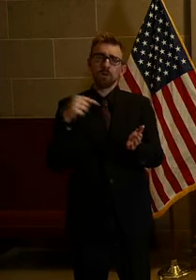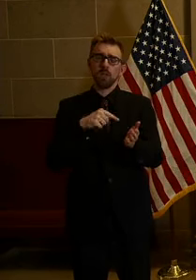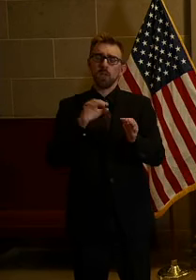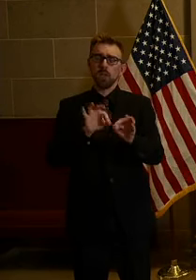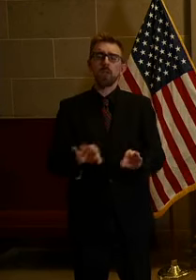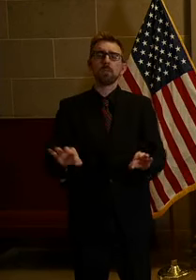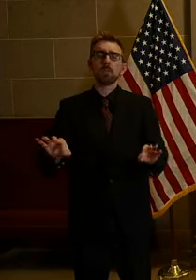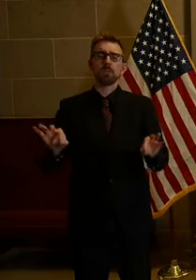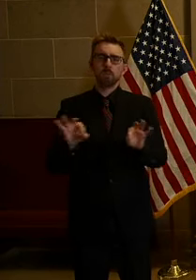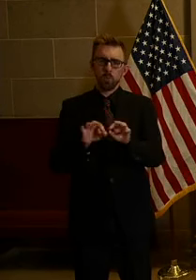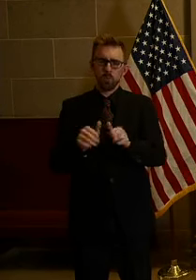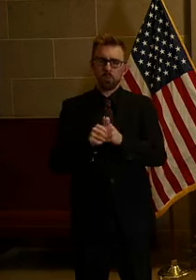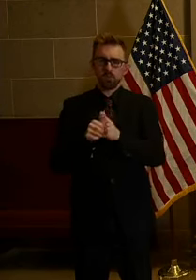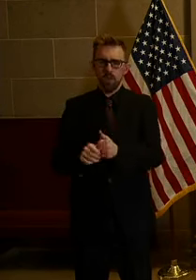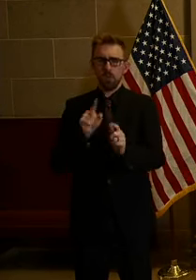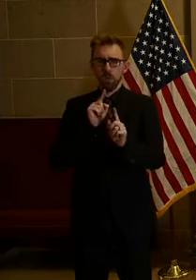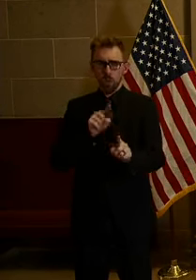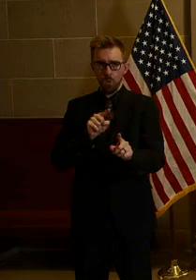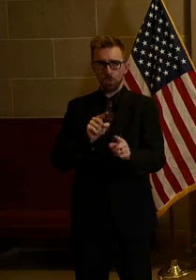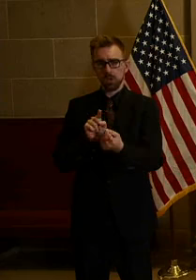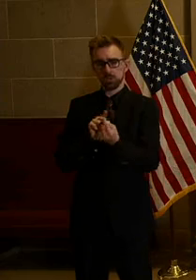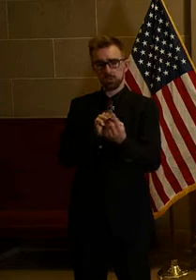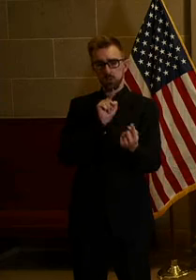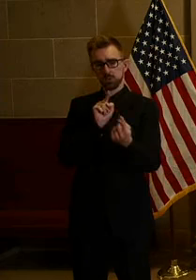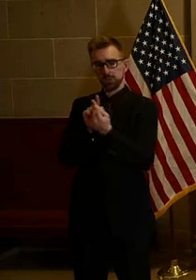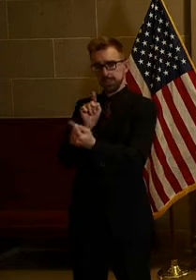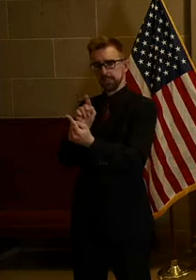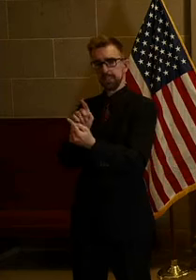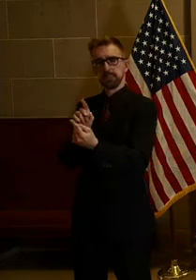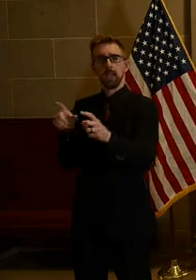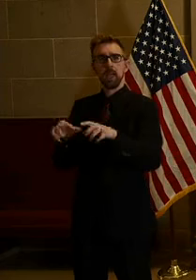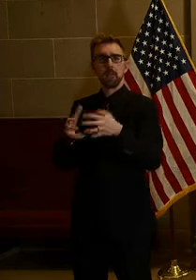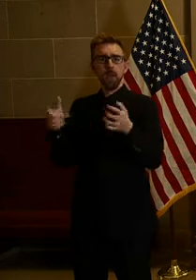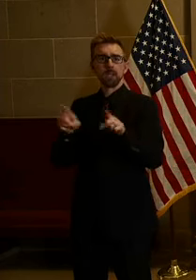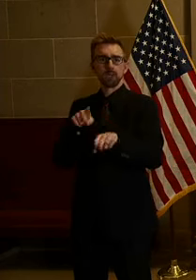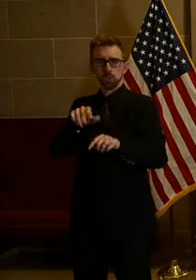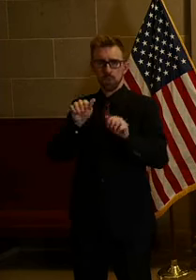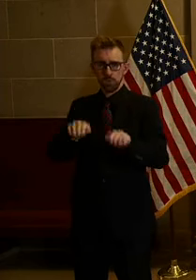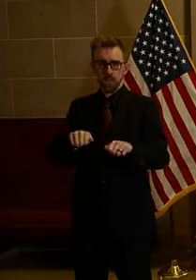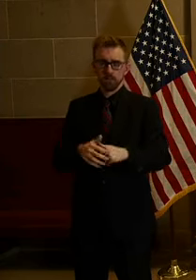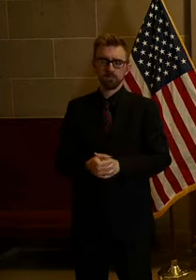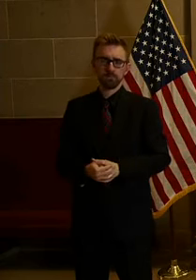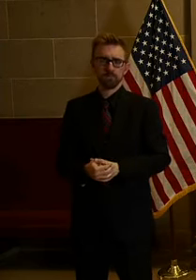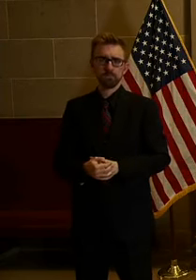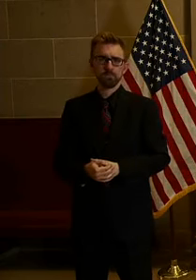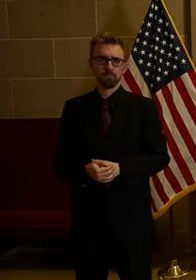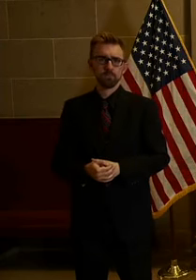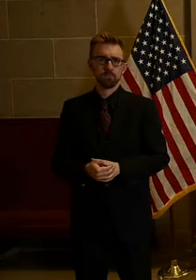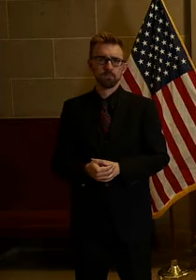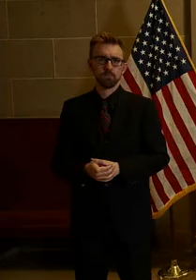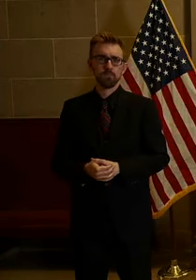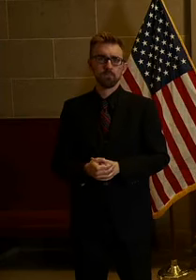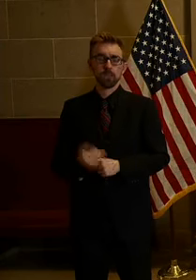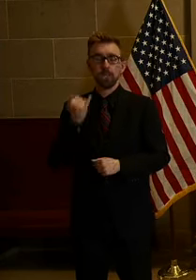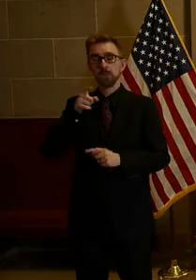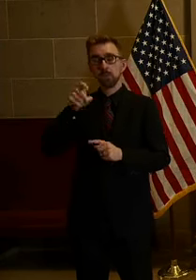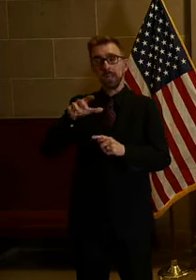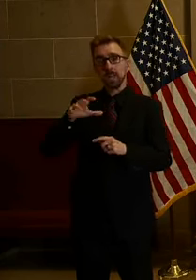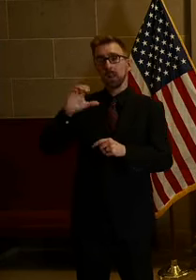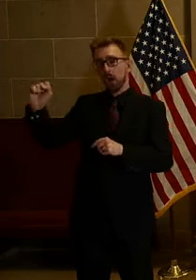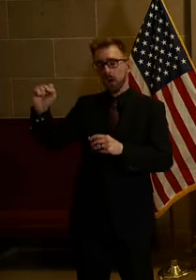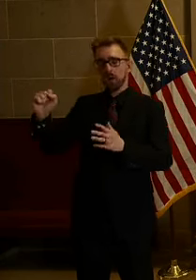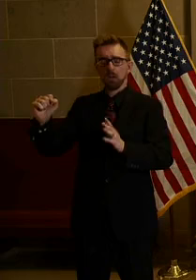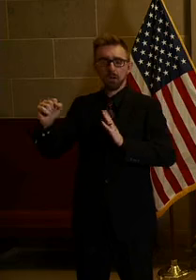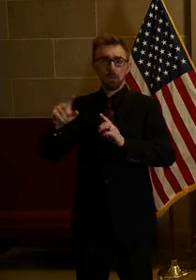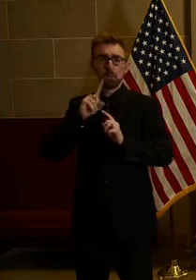follow the order and social distancing as much as possible. Unless absolutely necessary to get out, stay at home.